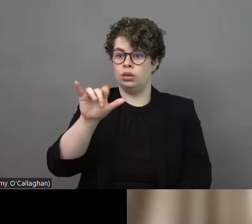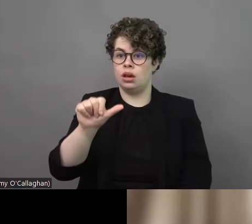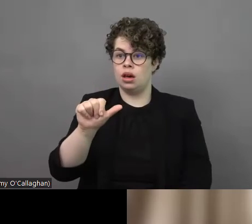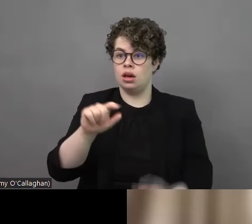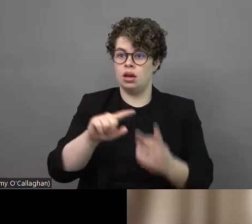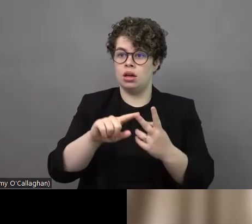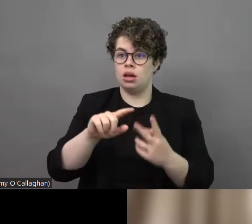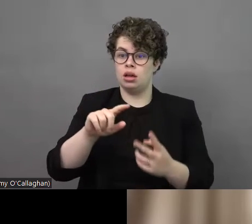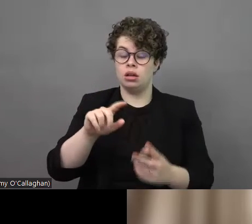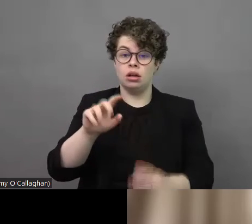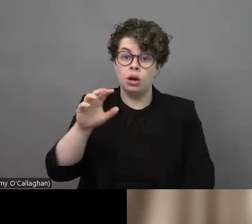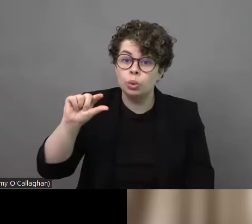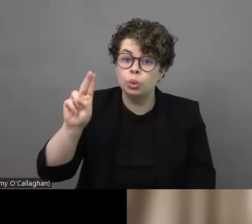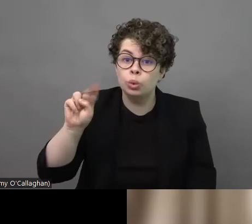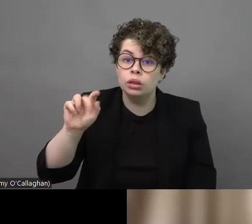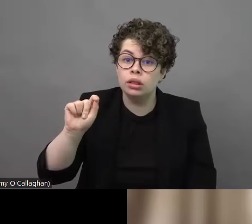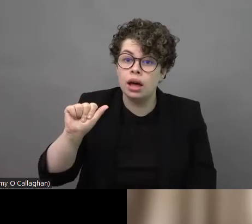Gunza would you like to come in